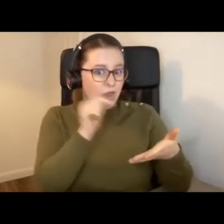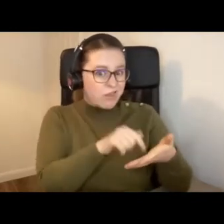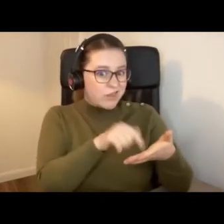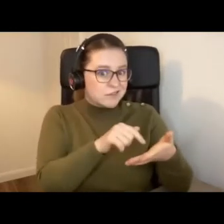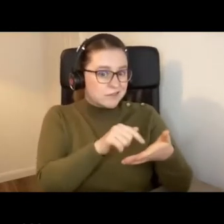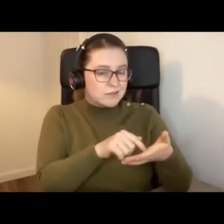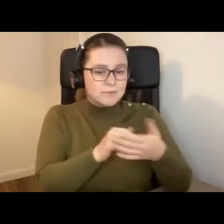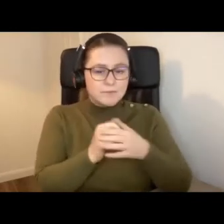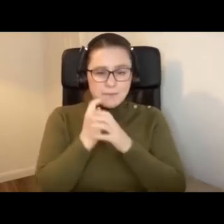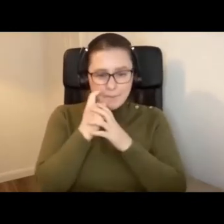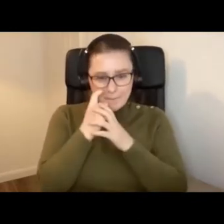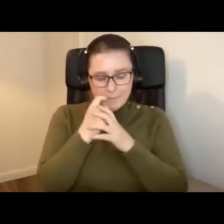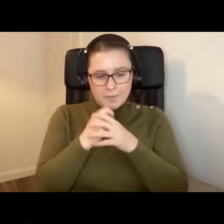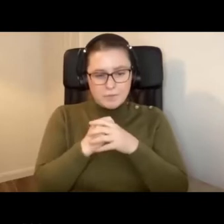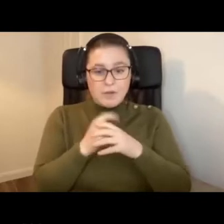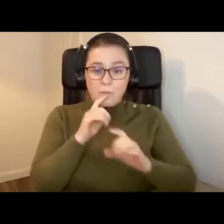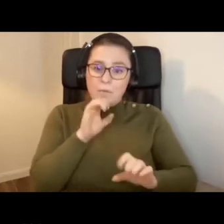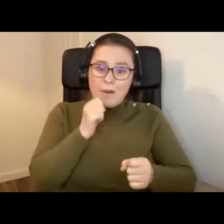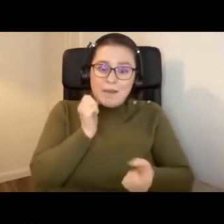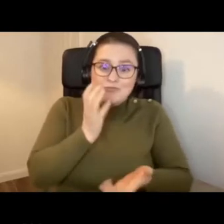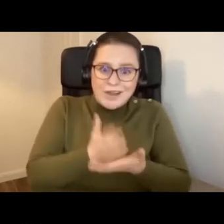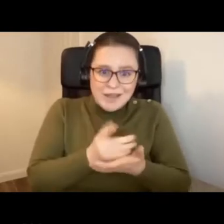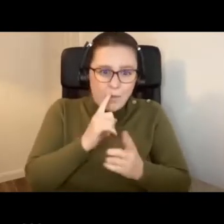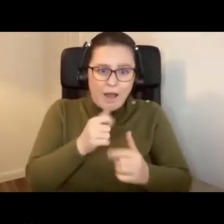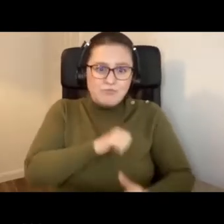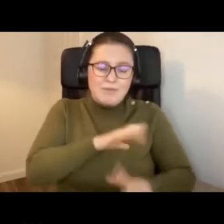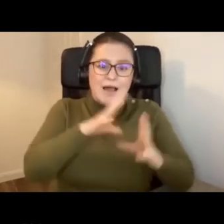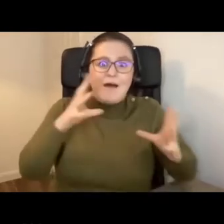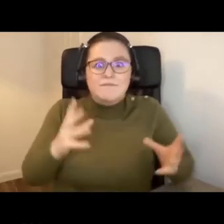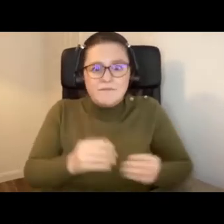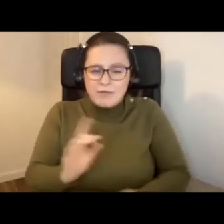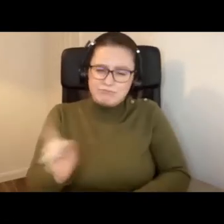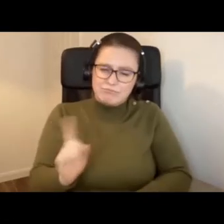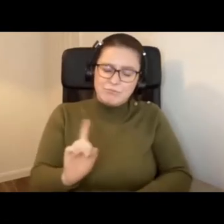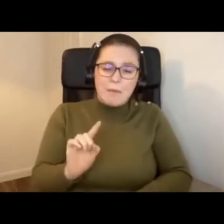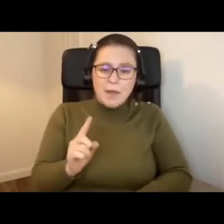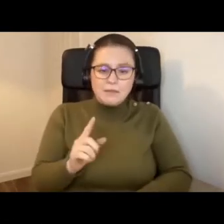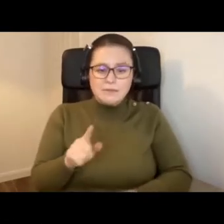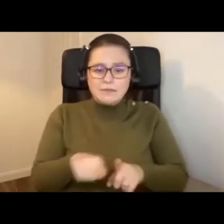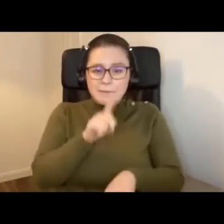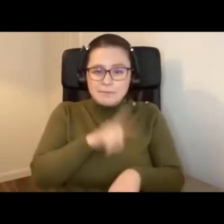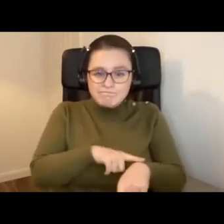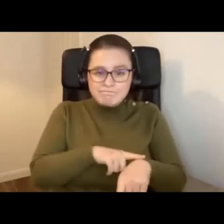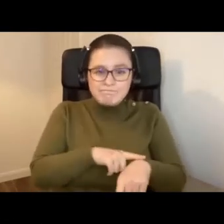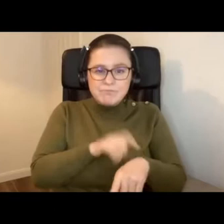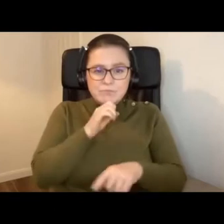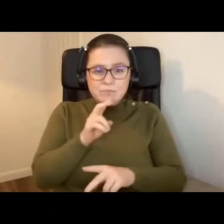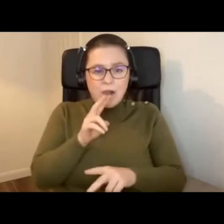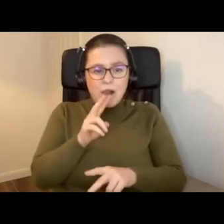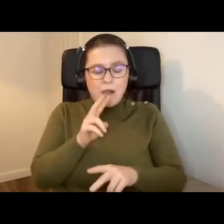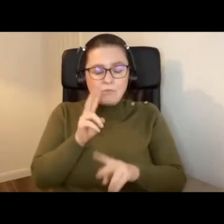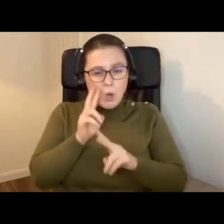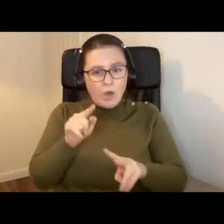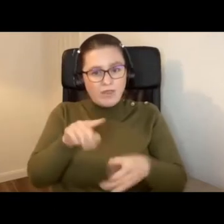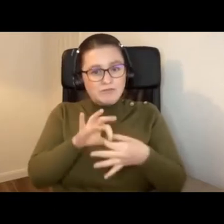realistic, we can't promise mountains, but at the same time, we see this as a relationship,